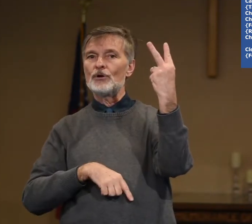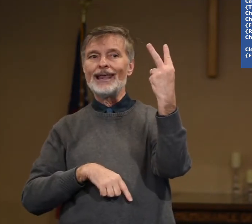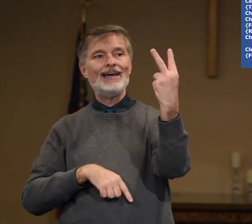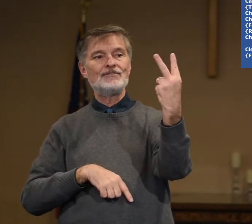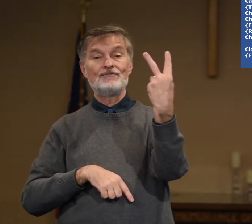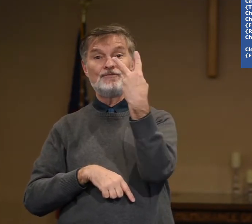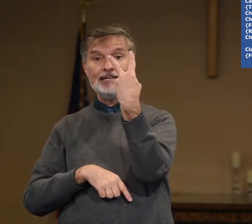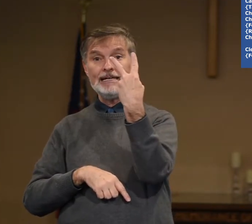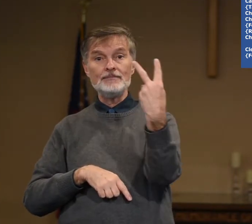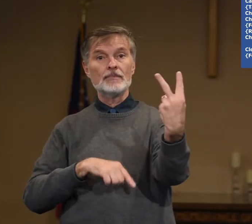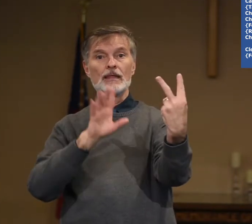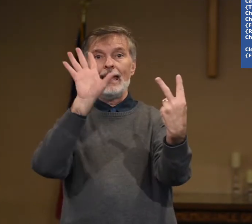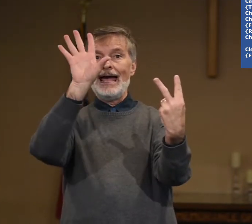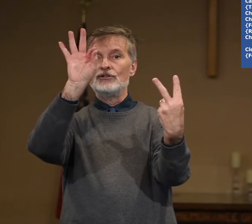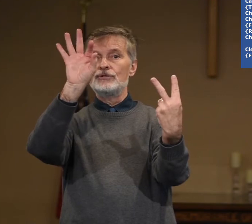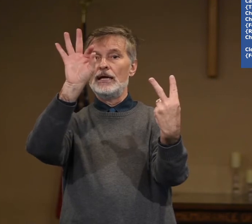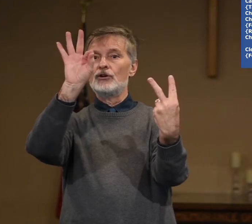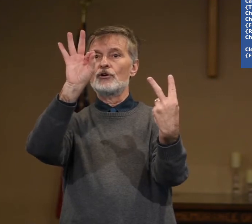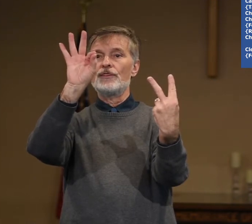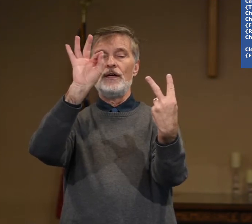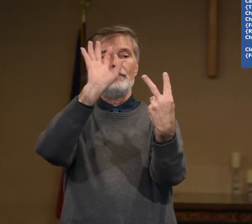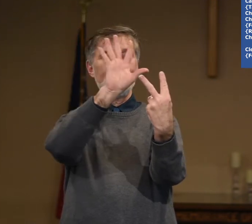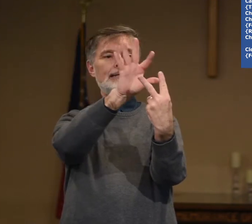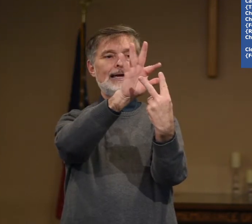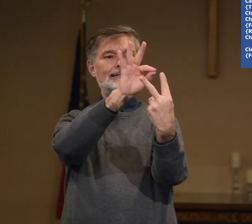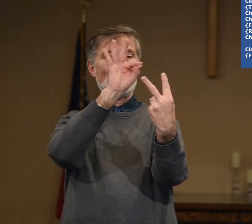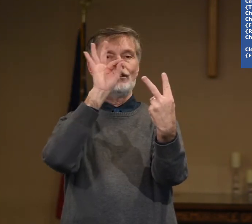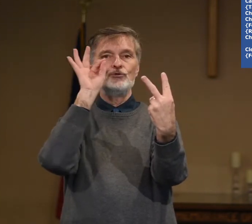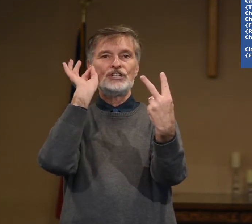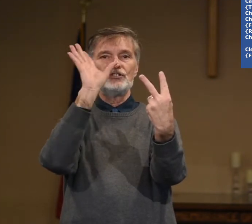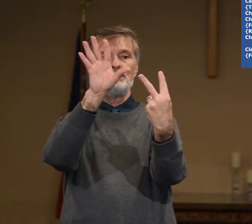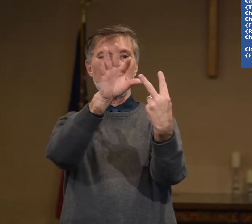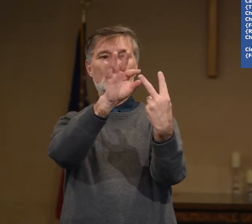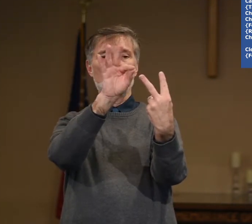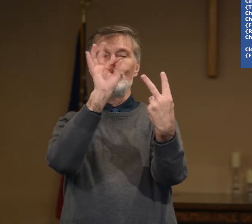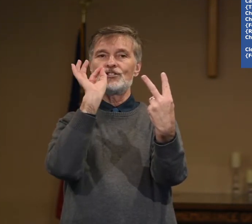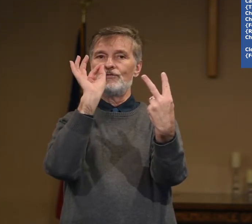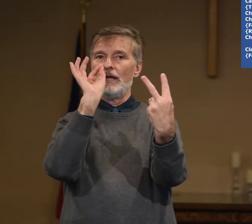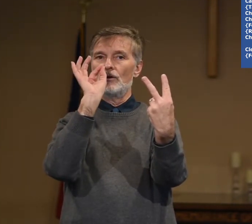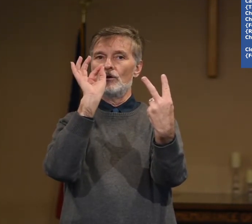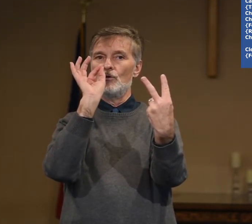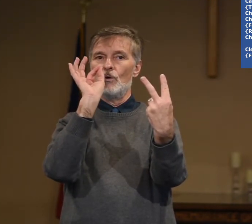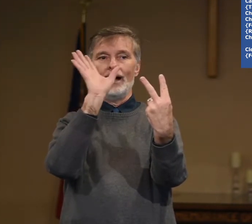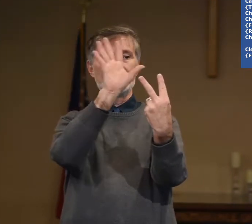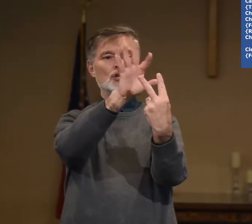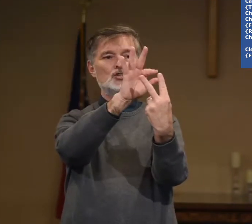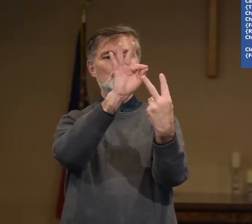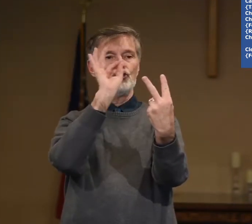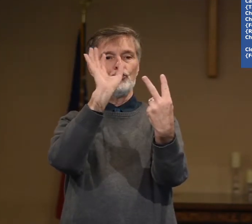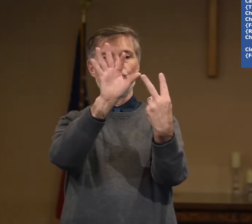your left V and you take your thumb and index and you just pick which finger you want. Choose,